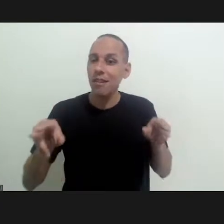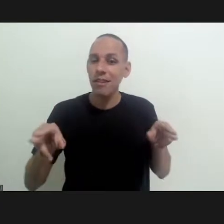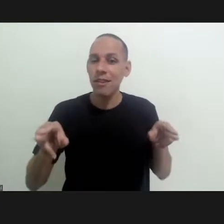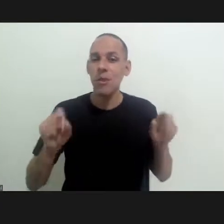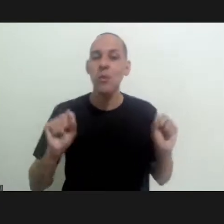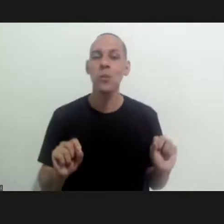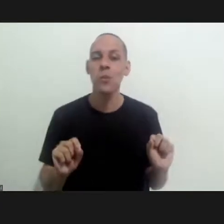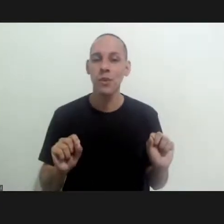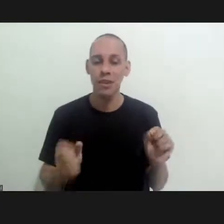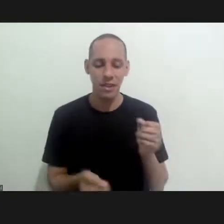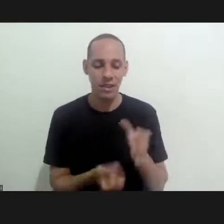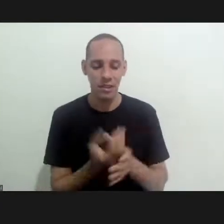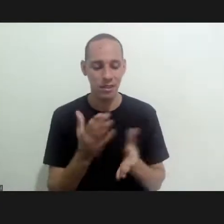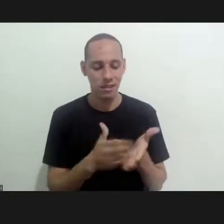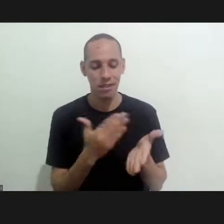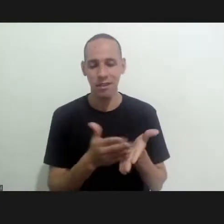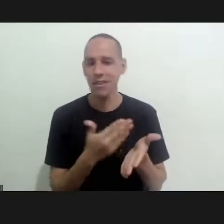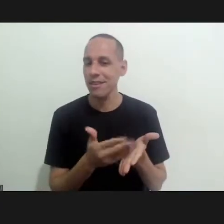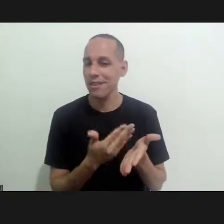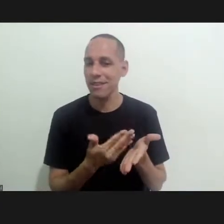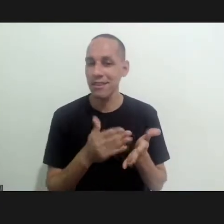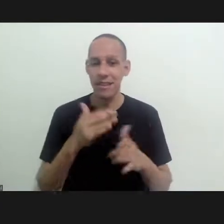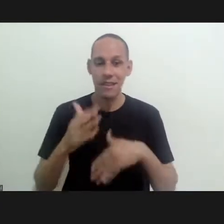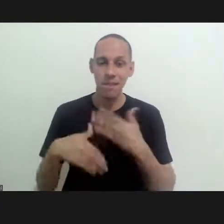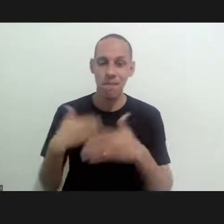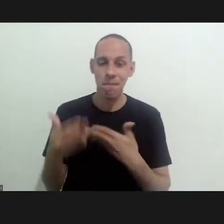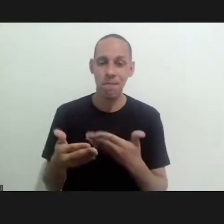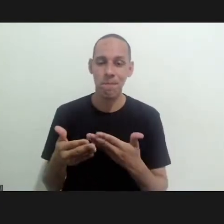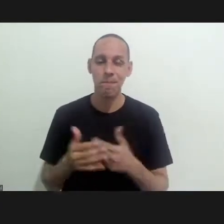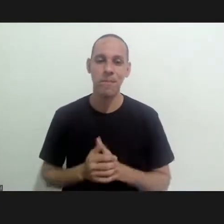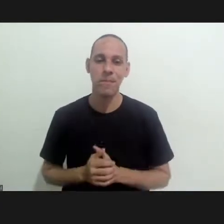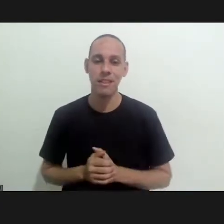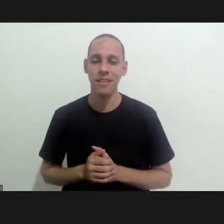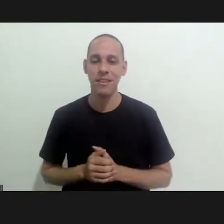people who in a certain way who created the journal